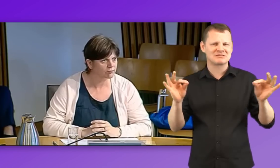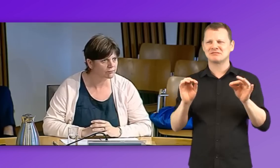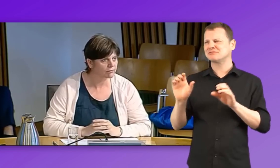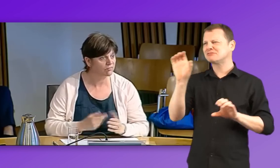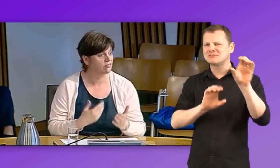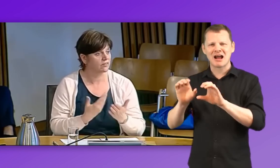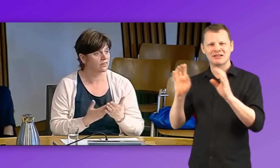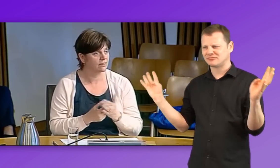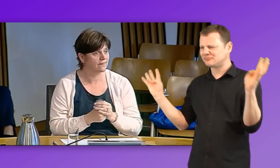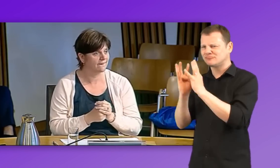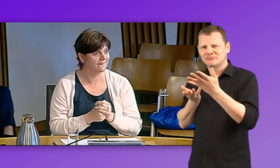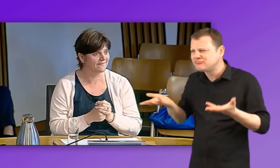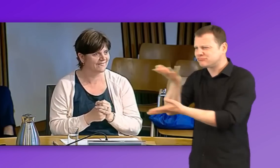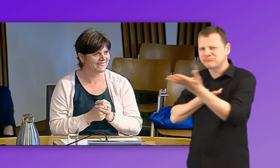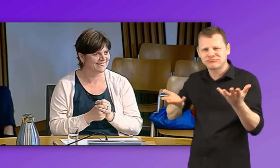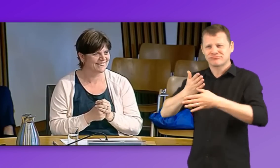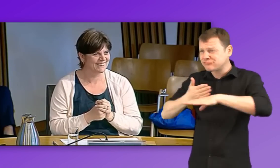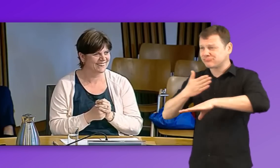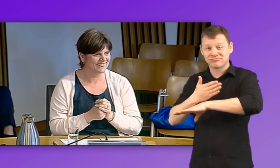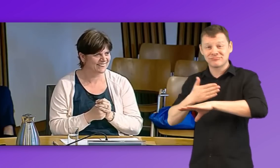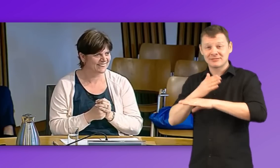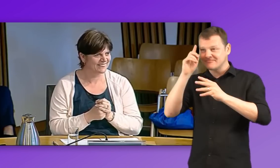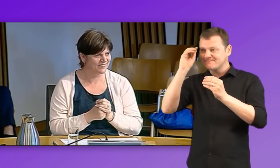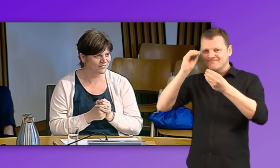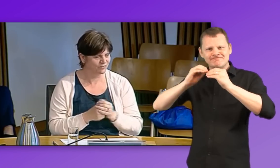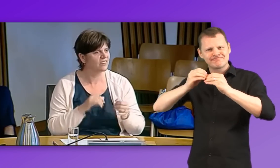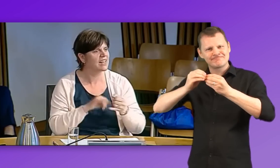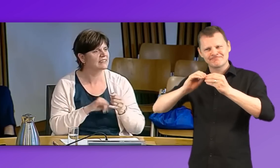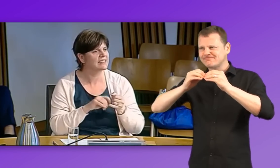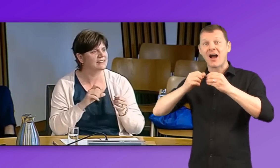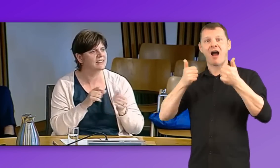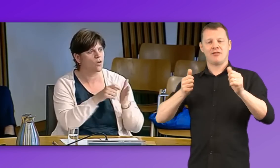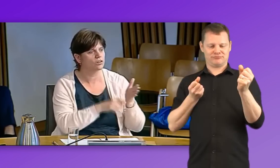areas coming together and doing an awful lot of hard work just to get those concepts out in sign language.